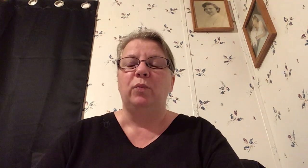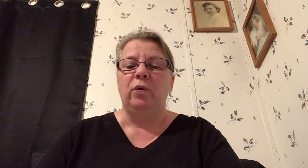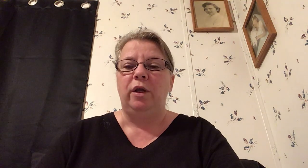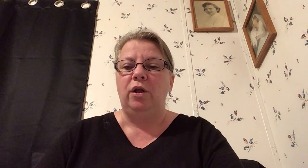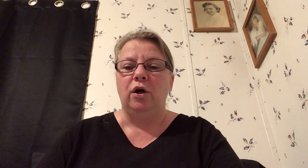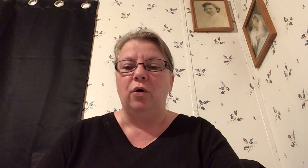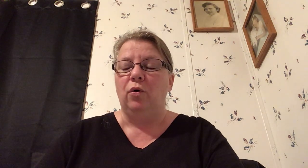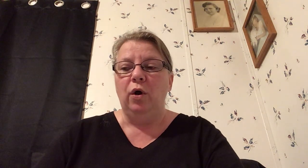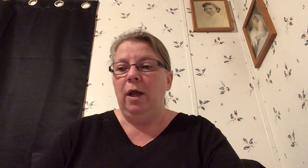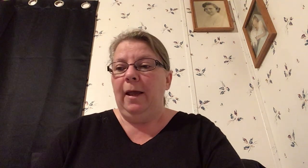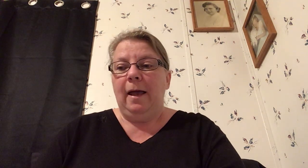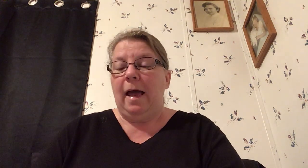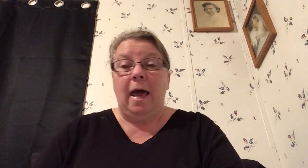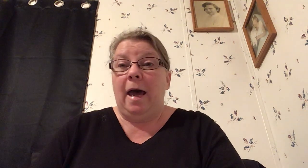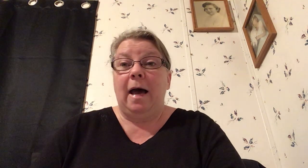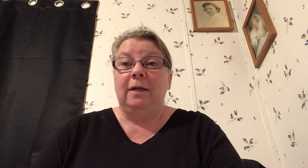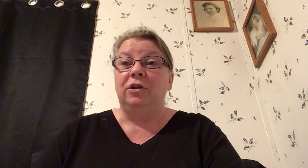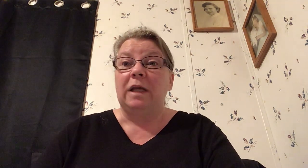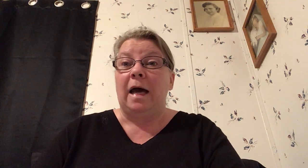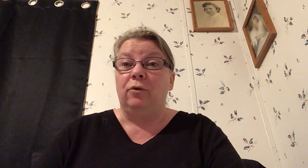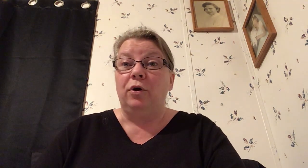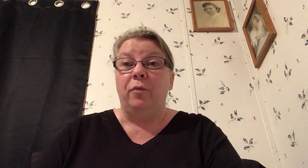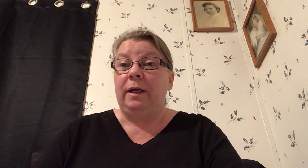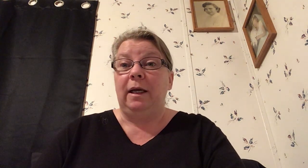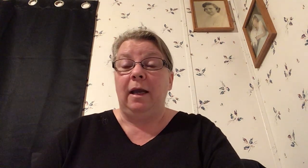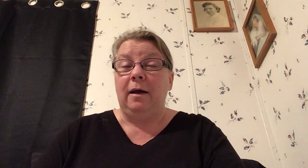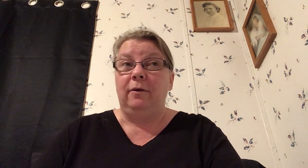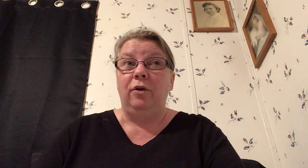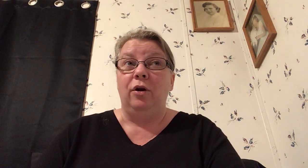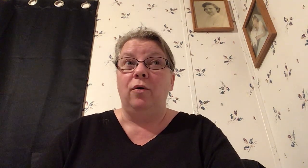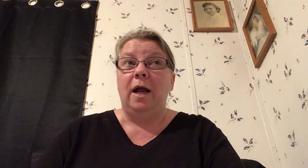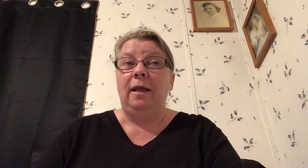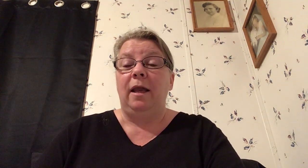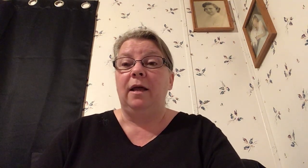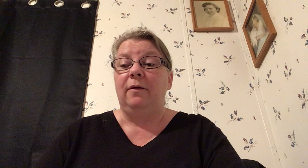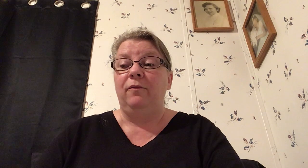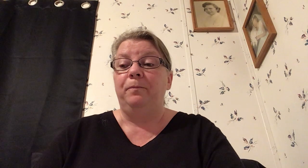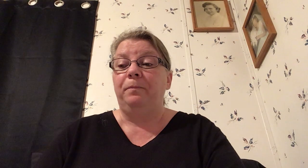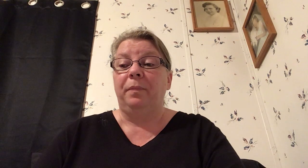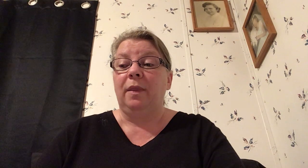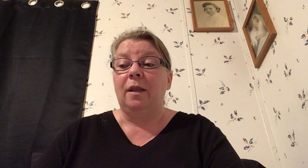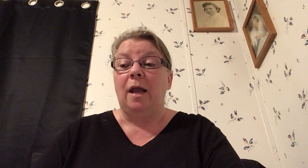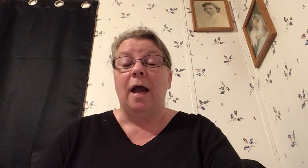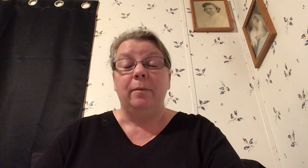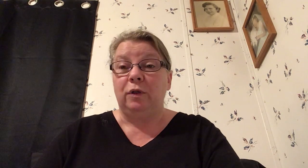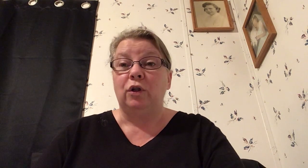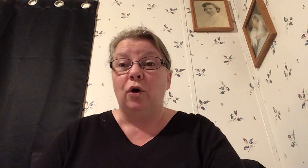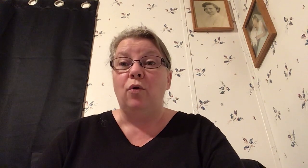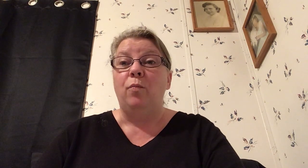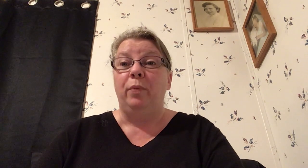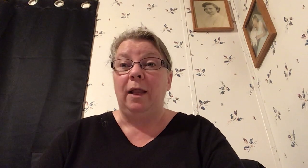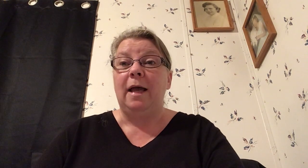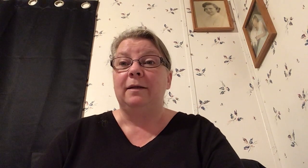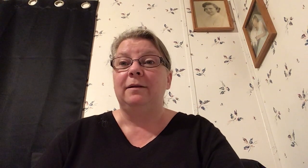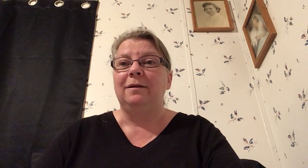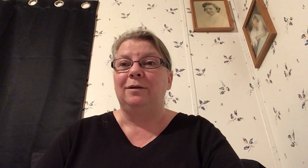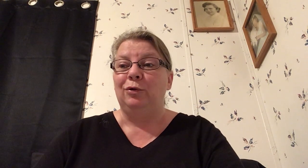point you know i just i don't know but i can't you know i can't i am so blessed to